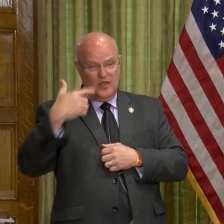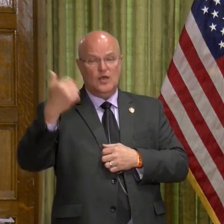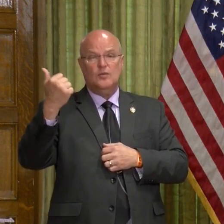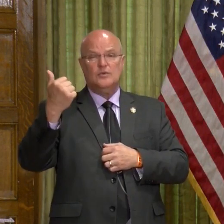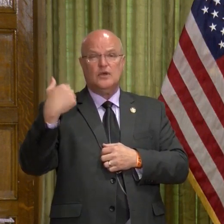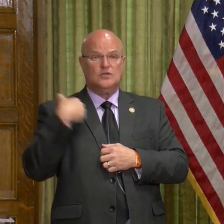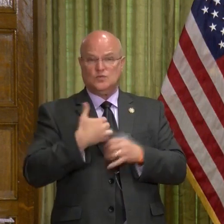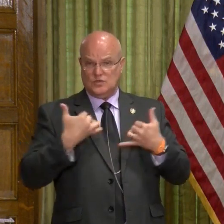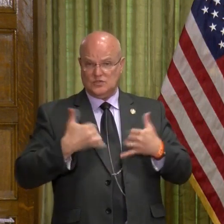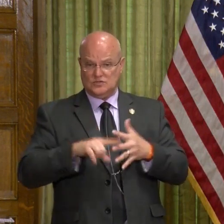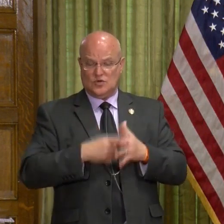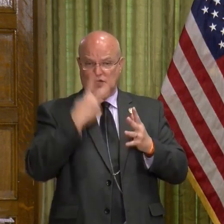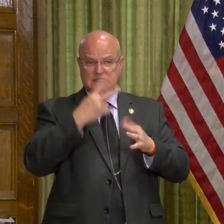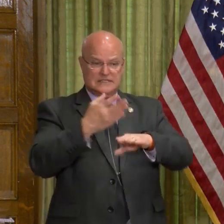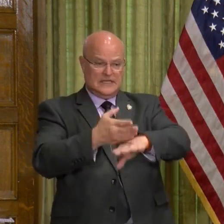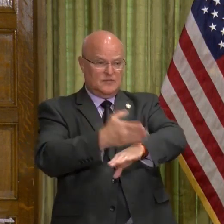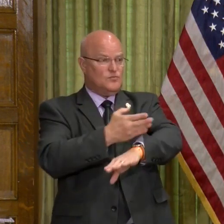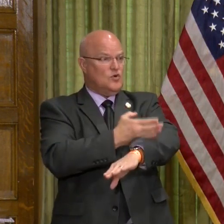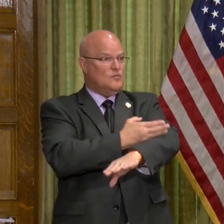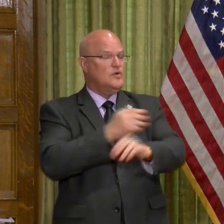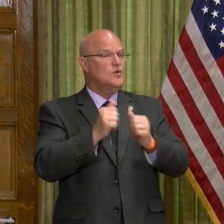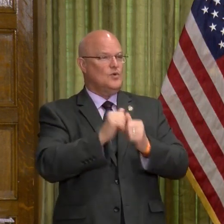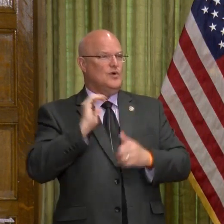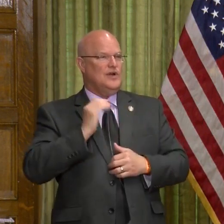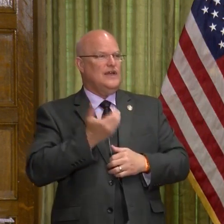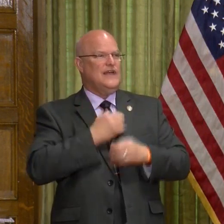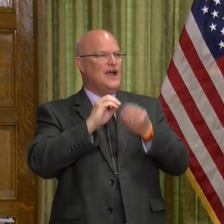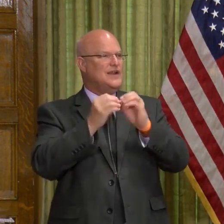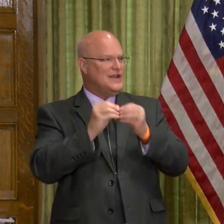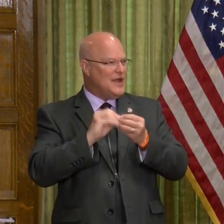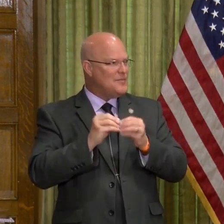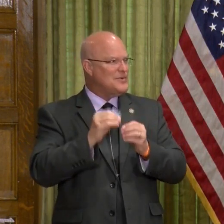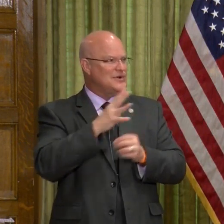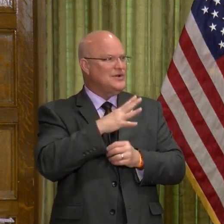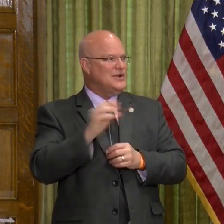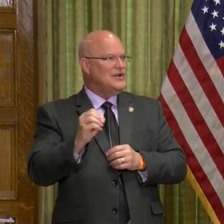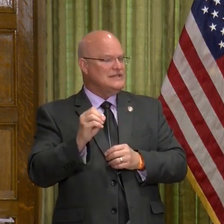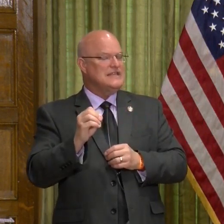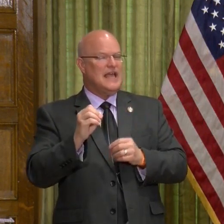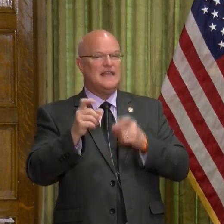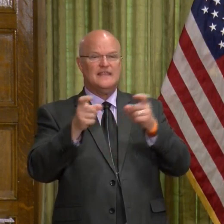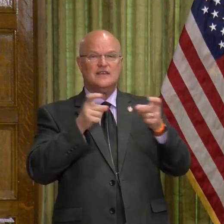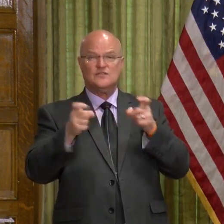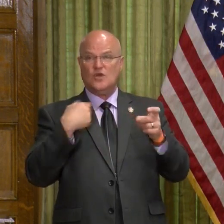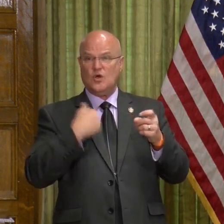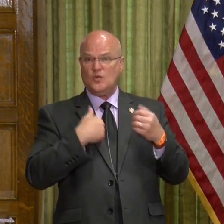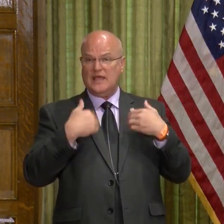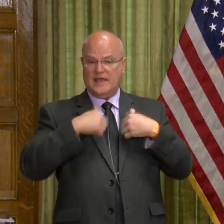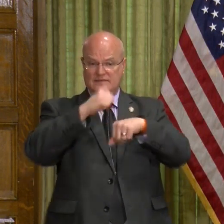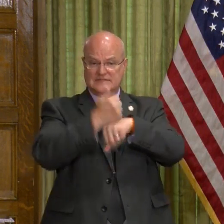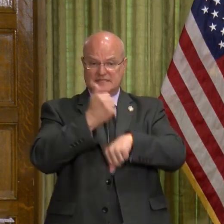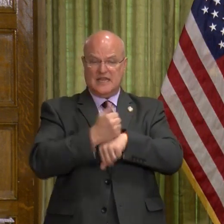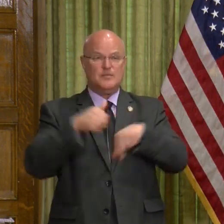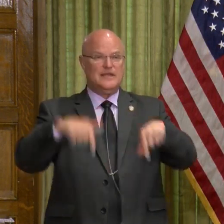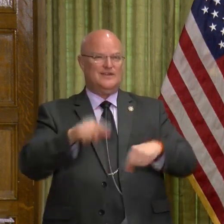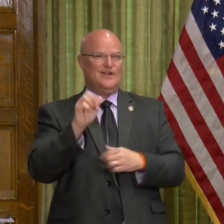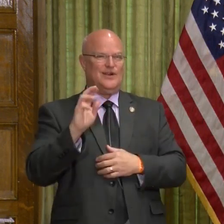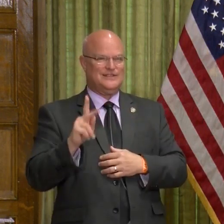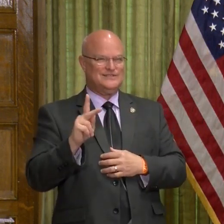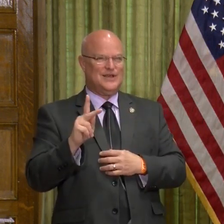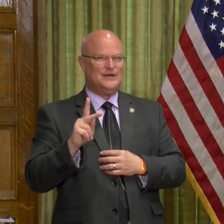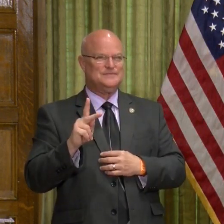we're starting to see improvement in our numbers and the control that we have in place here in Arkansas.